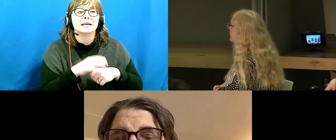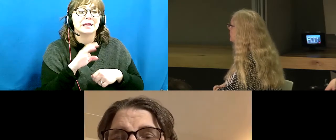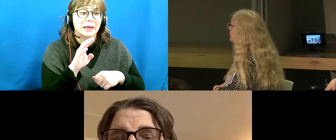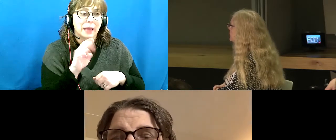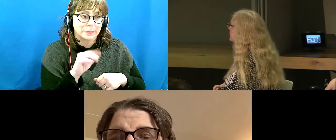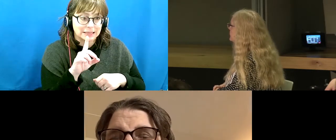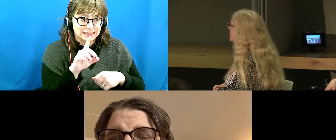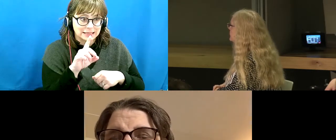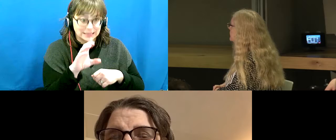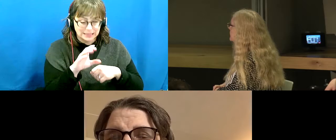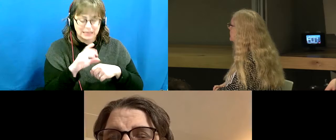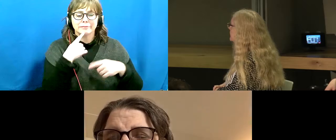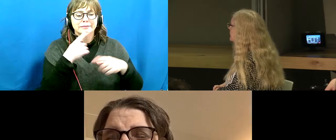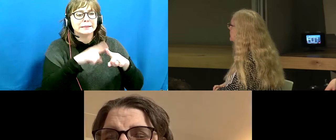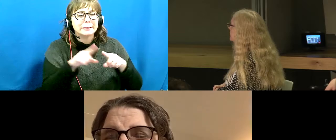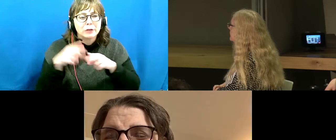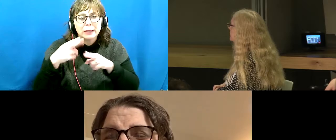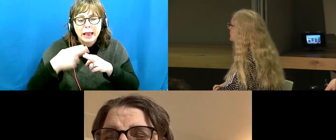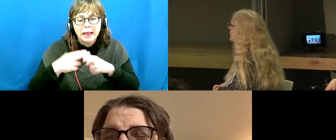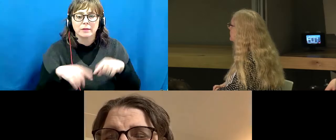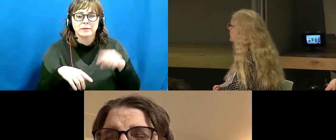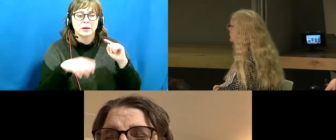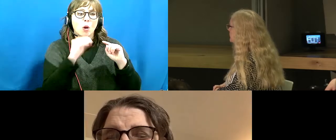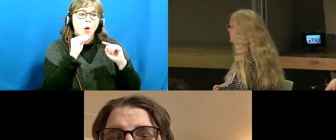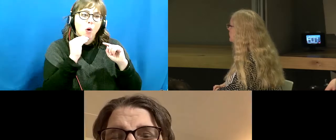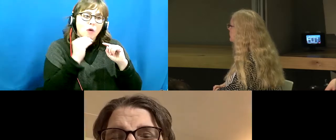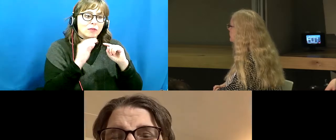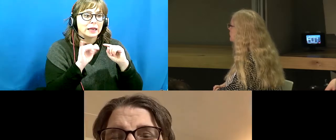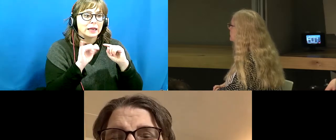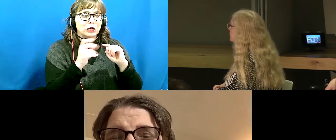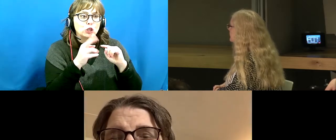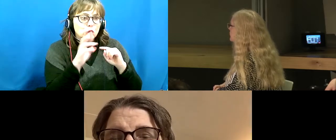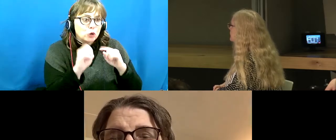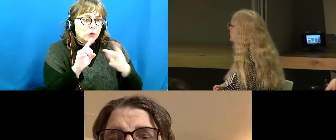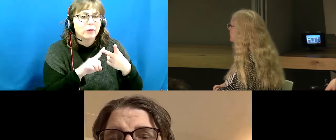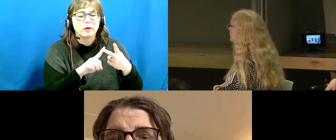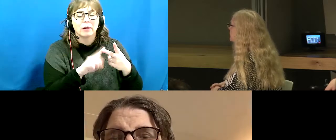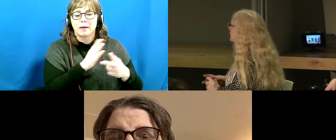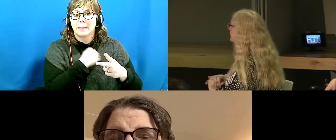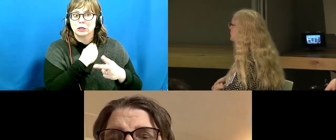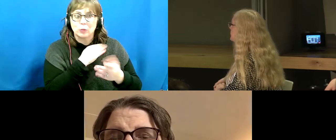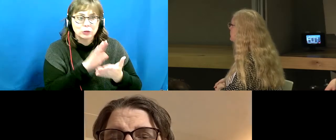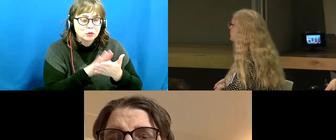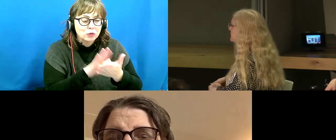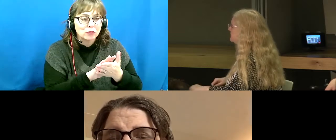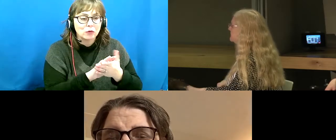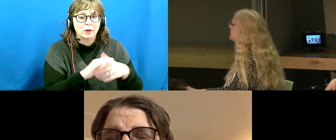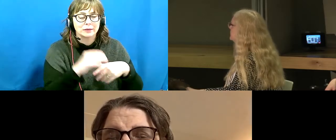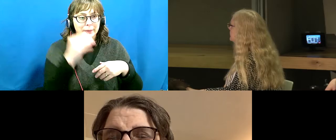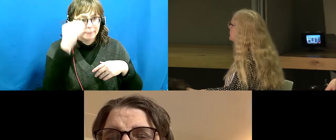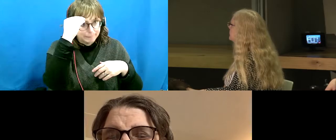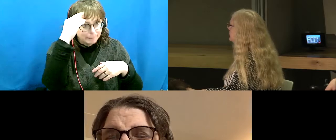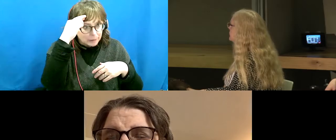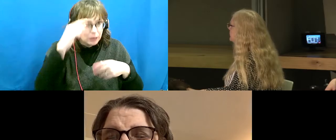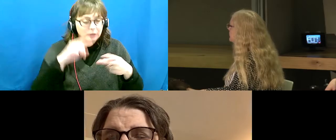had different names like Home for Incurables, Manitoba School for Mental Deficiency,